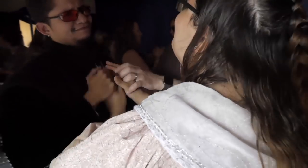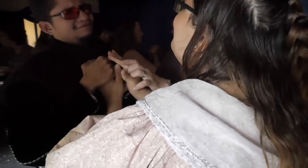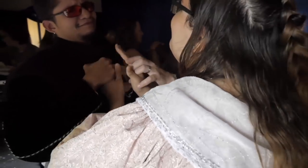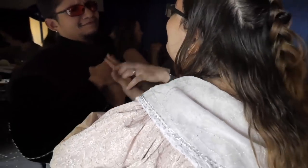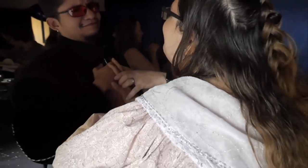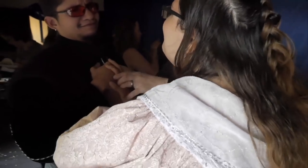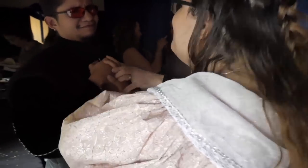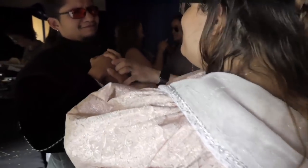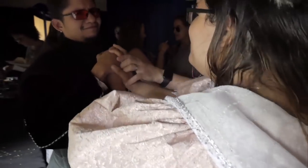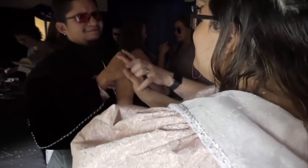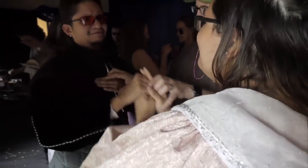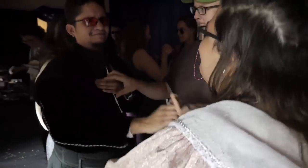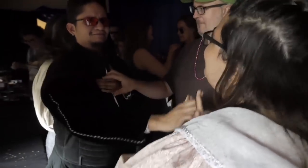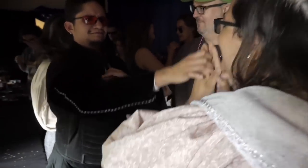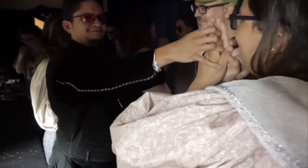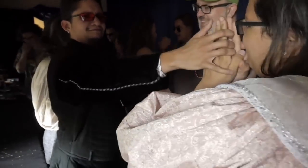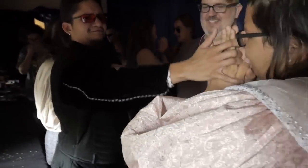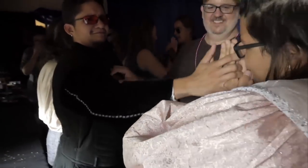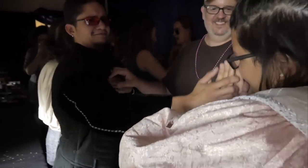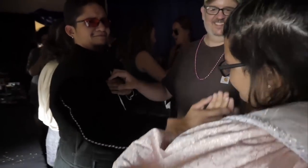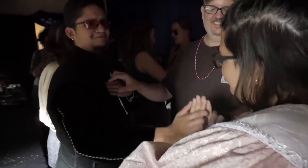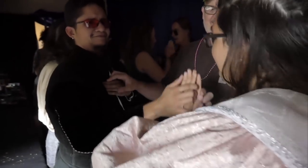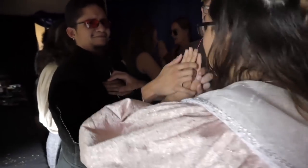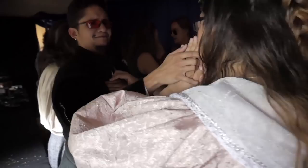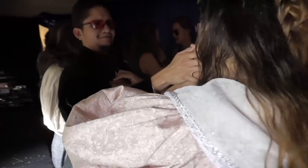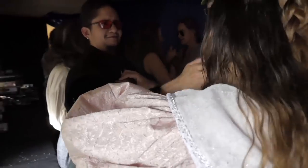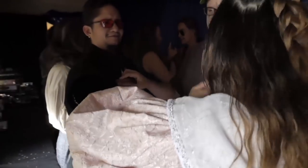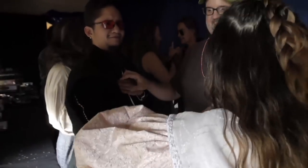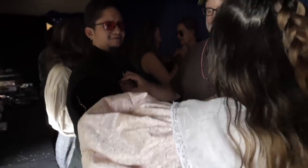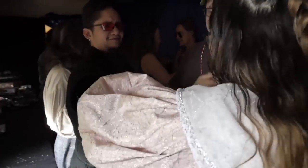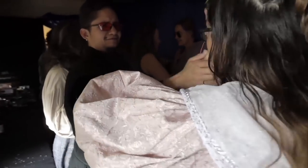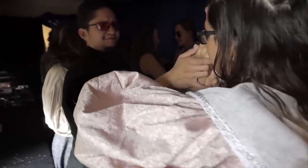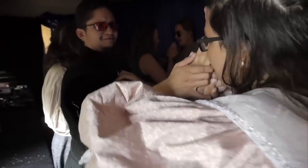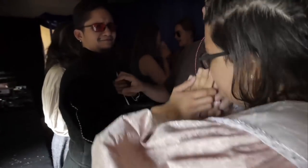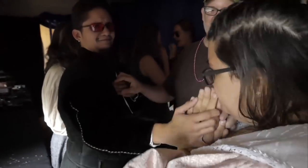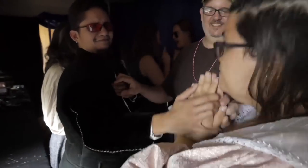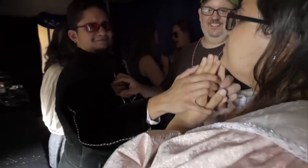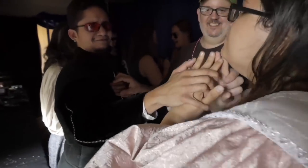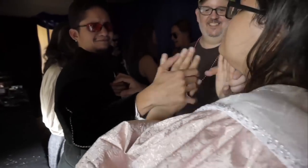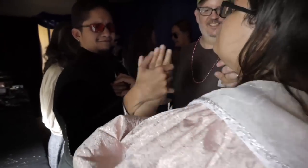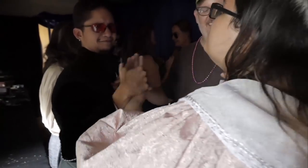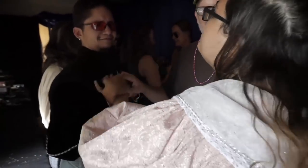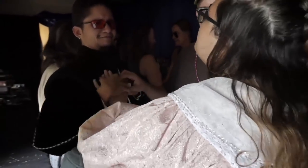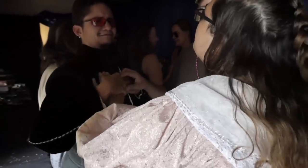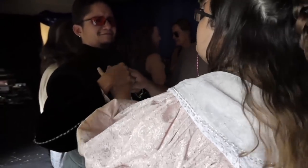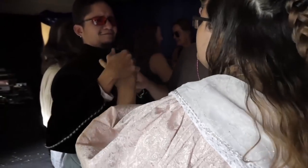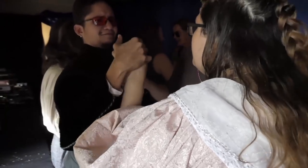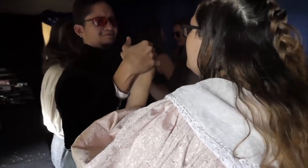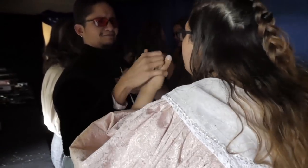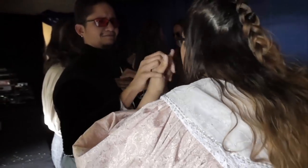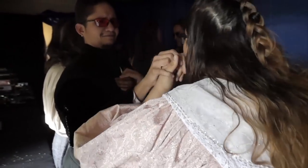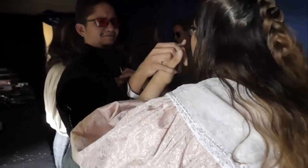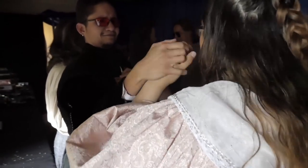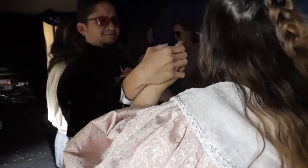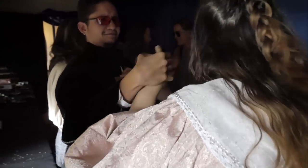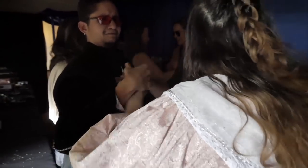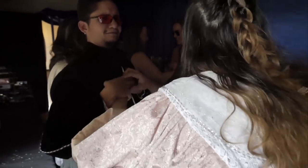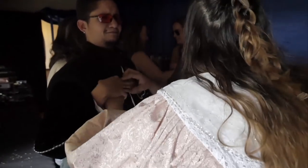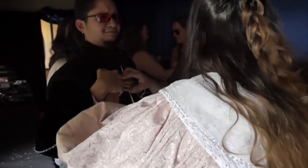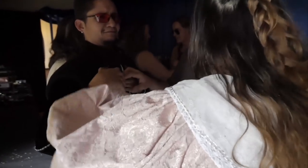Good pilgrim, you do wrong your hand too much, For saints have hands that pilgrims' hands do touch, And palm to